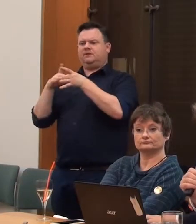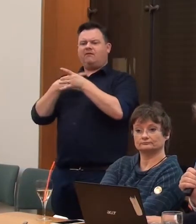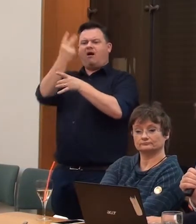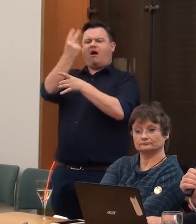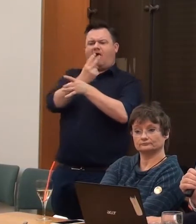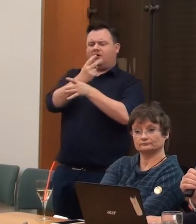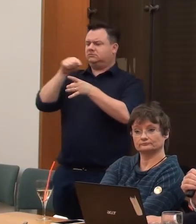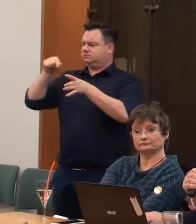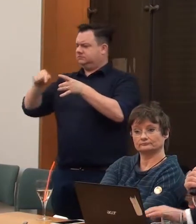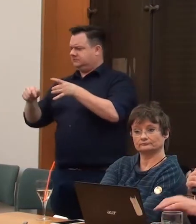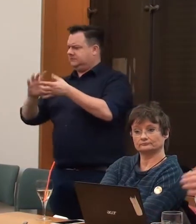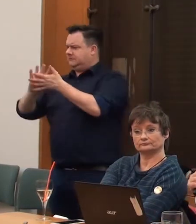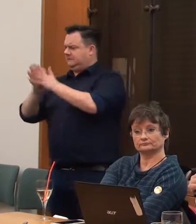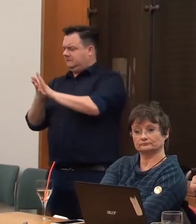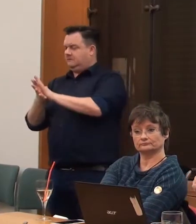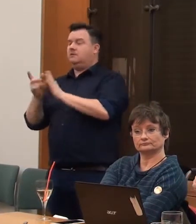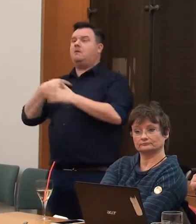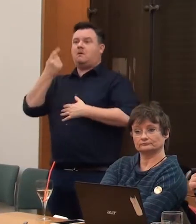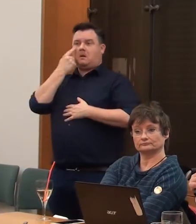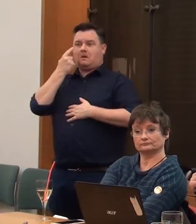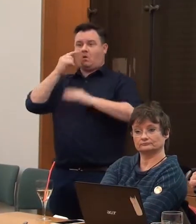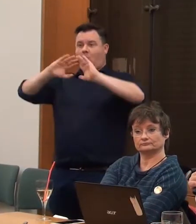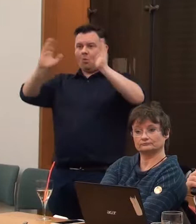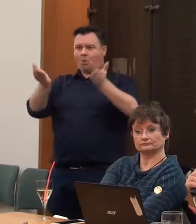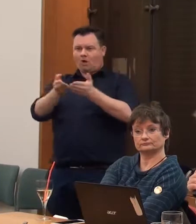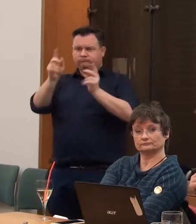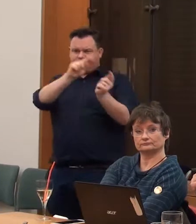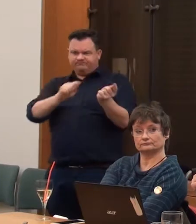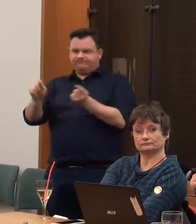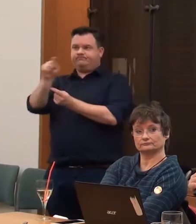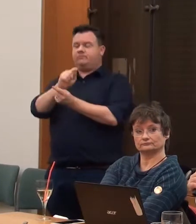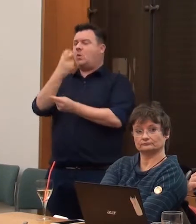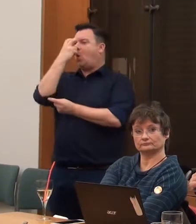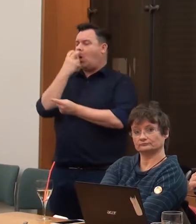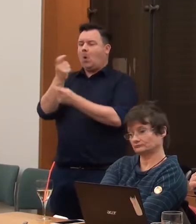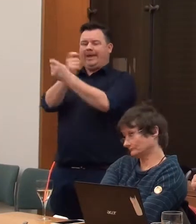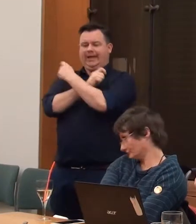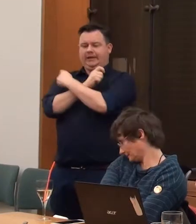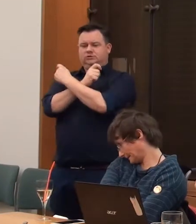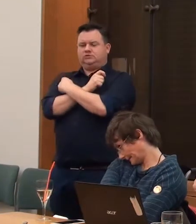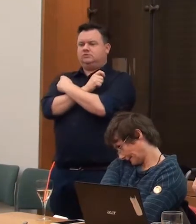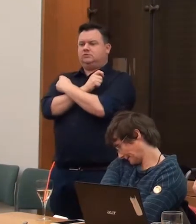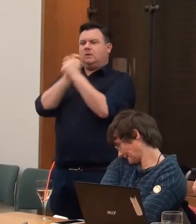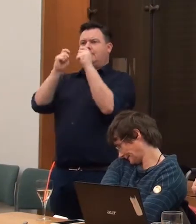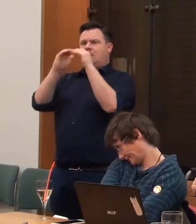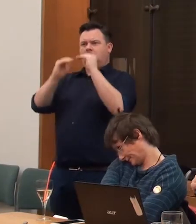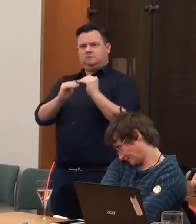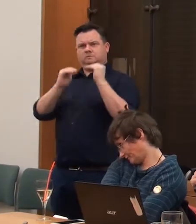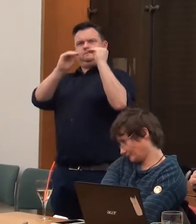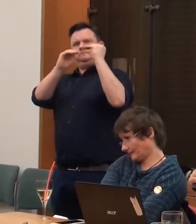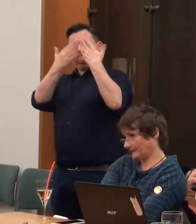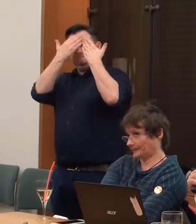do they intersect? Well, looking around the world, for instance, ancient Egypt seemed to give quite high status to